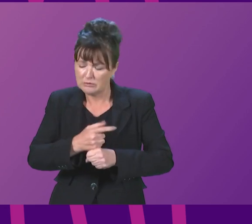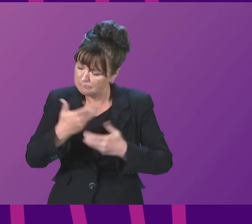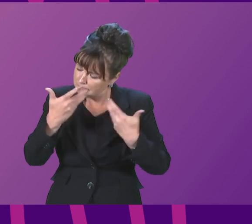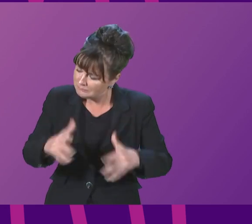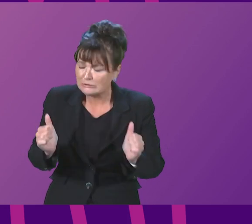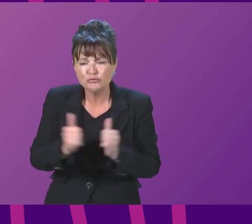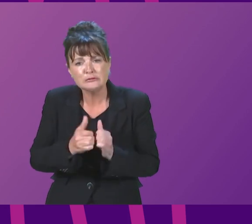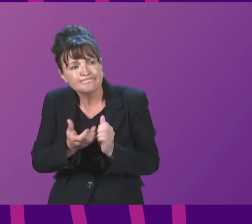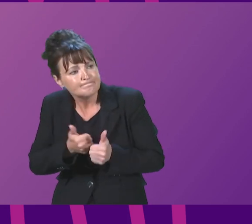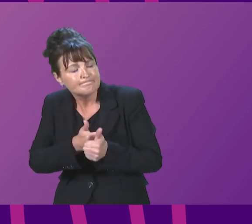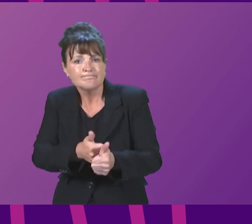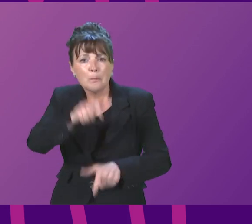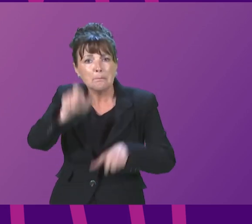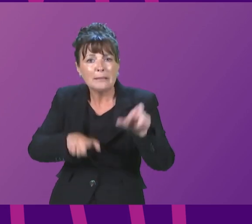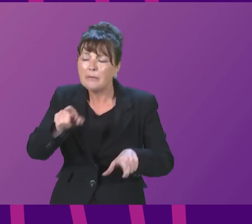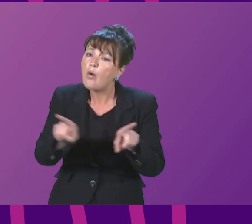country right now.